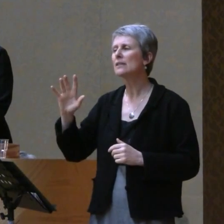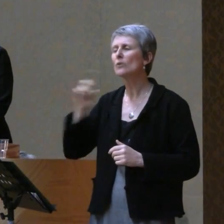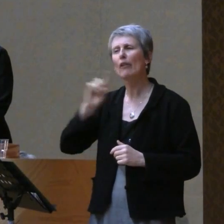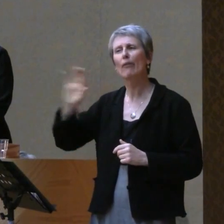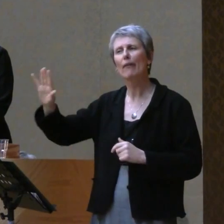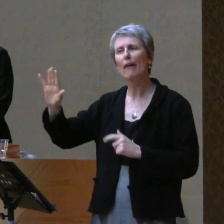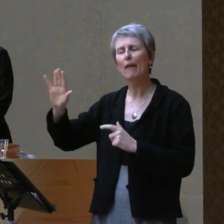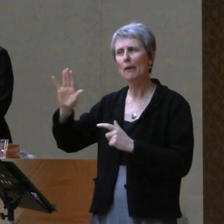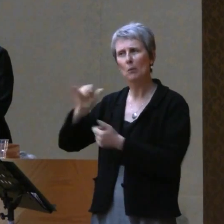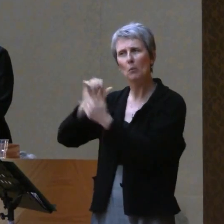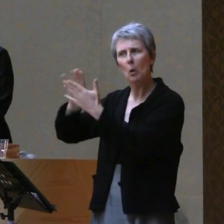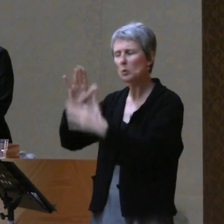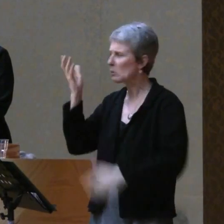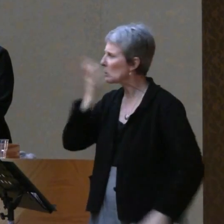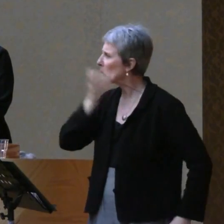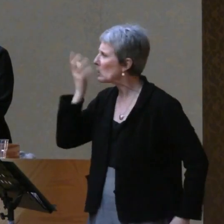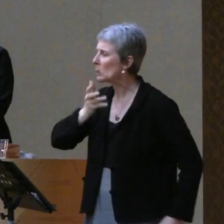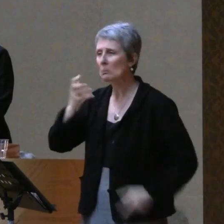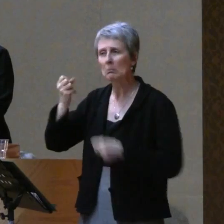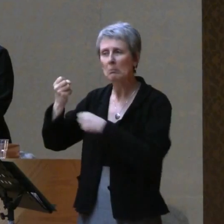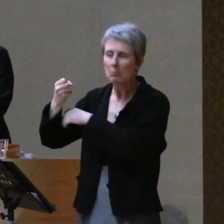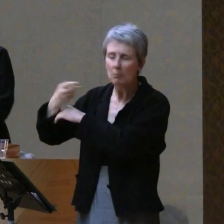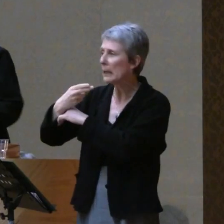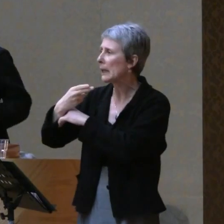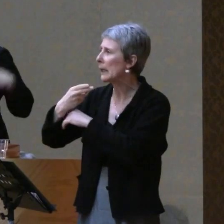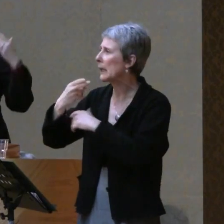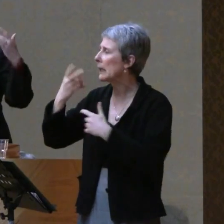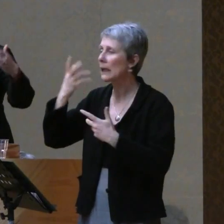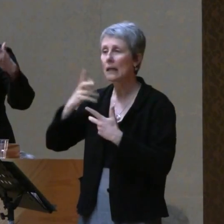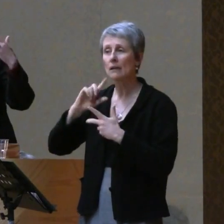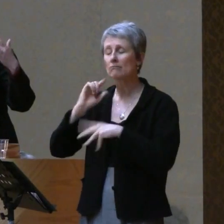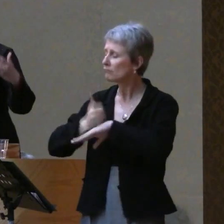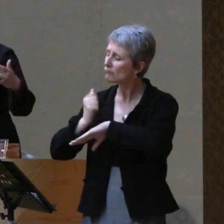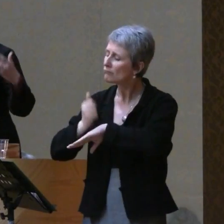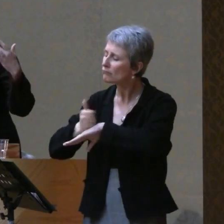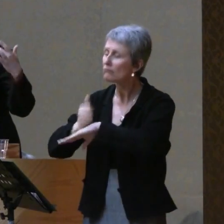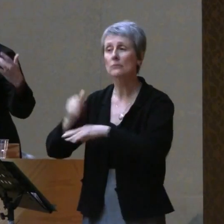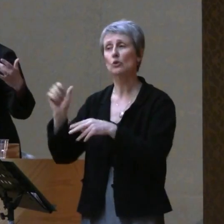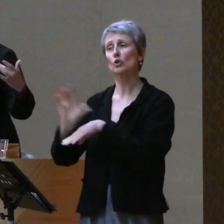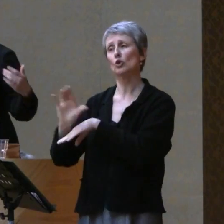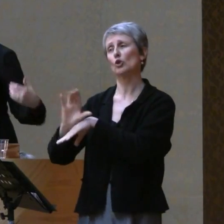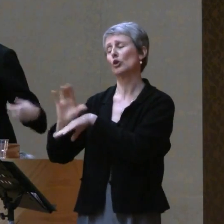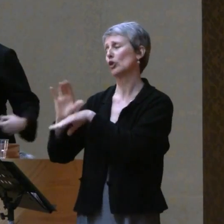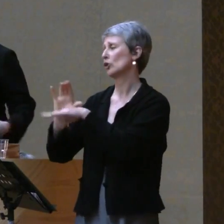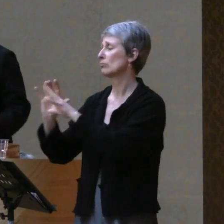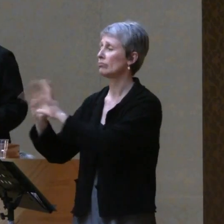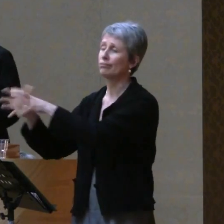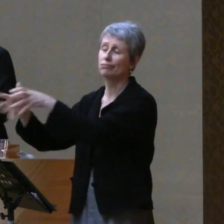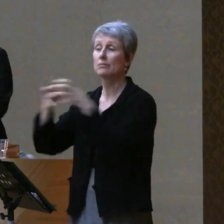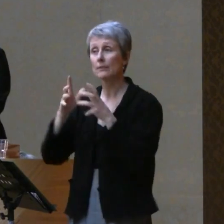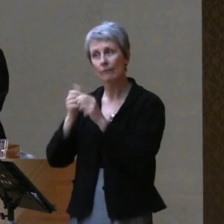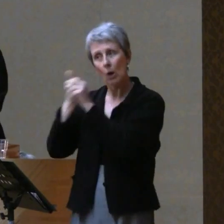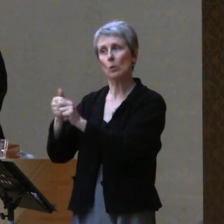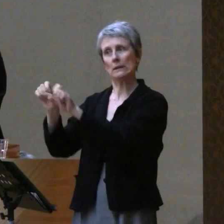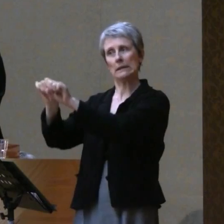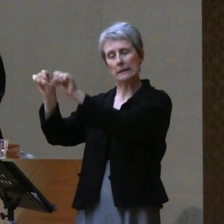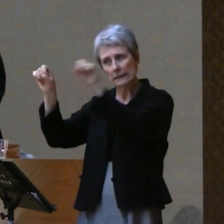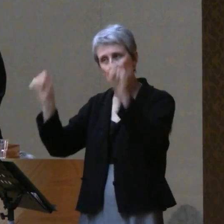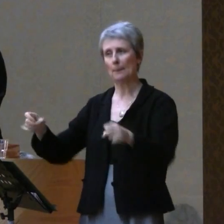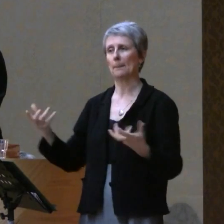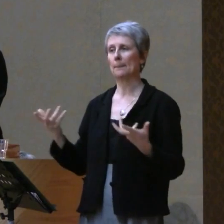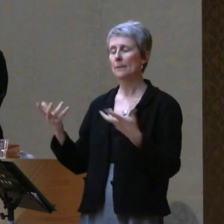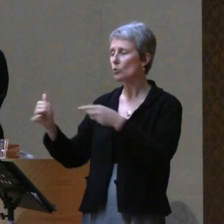systems for planting congregations. I mean they've got systems. They have